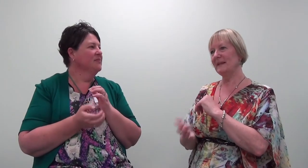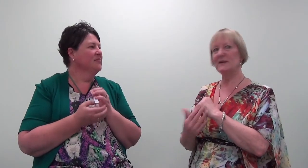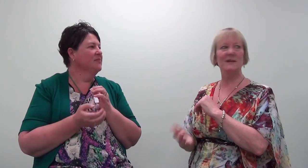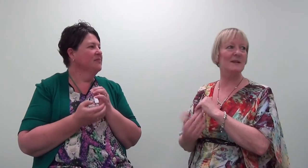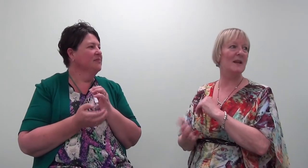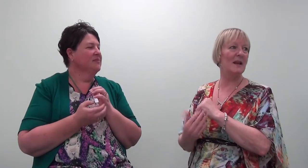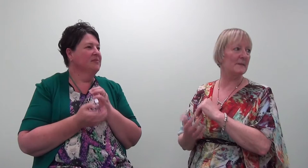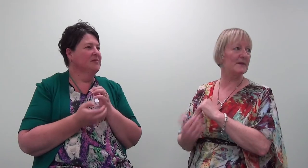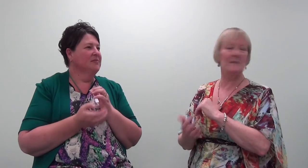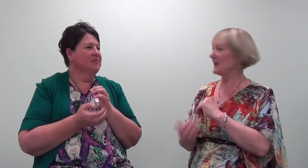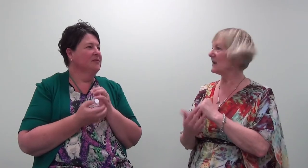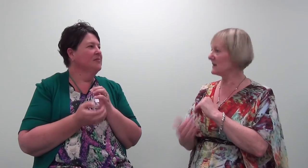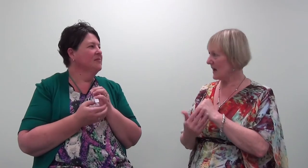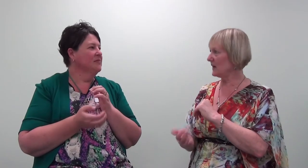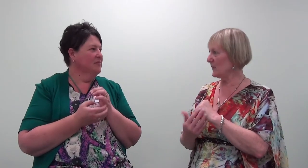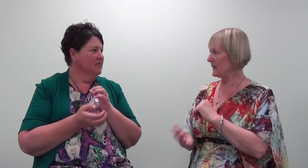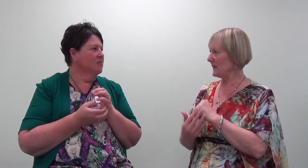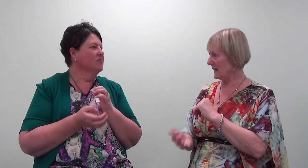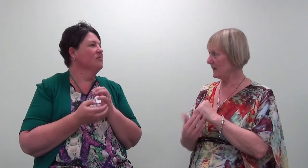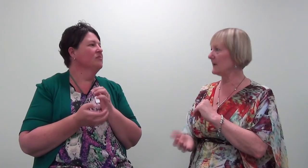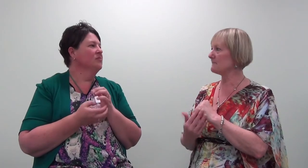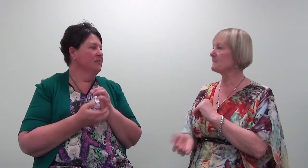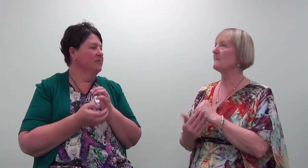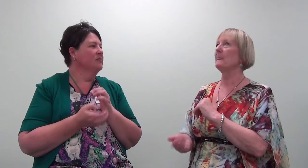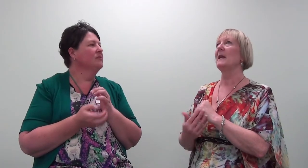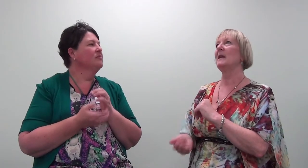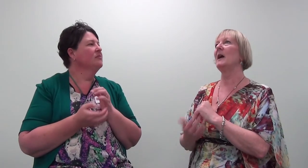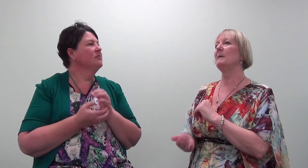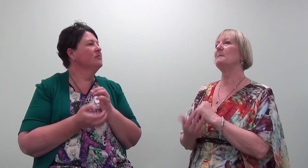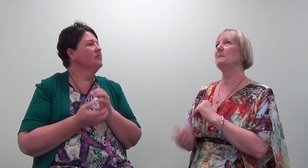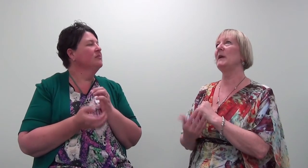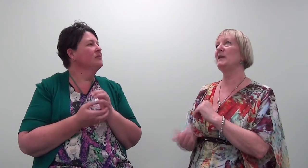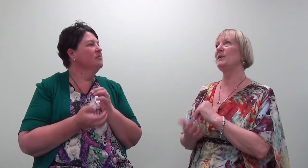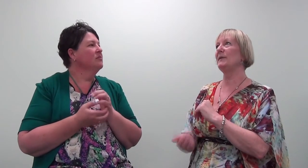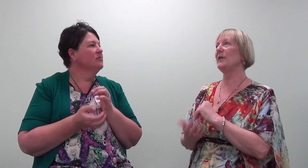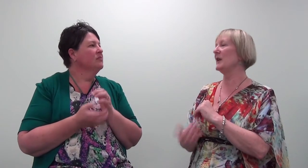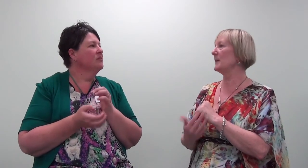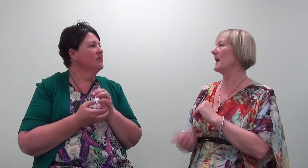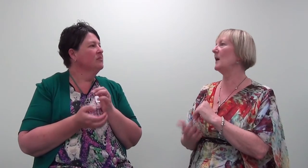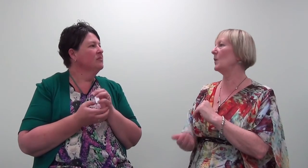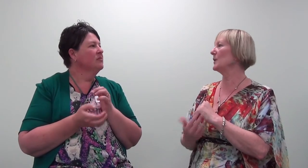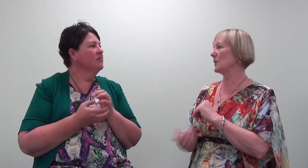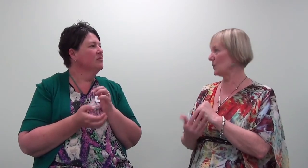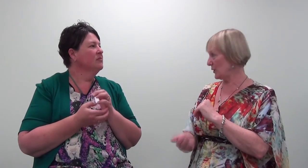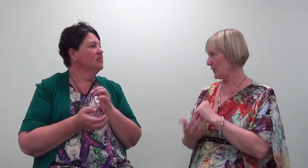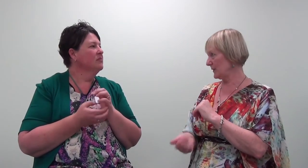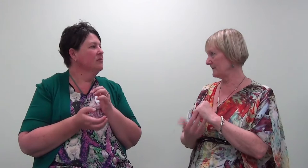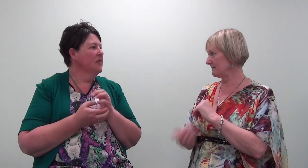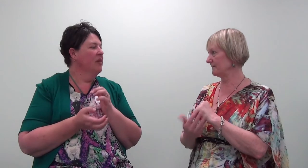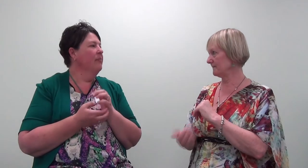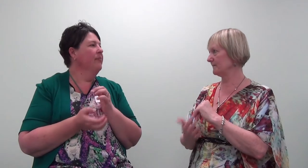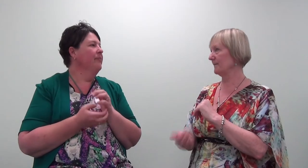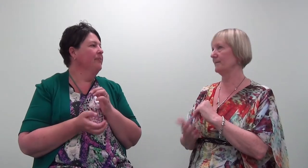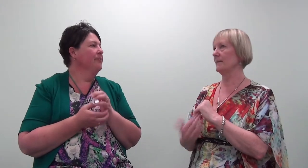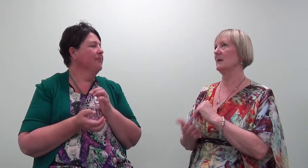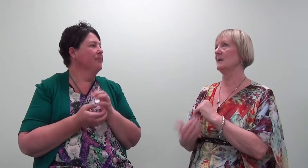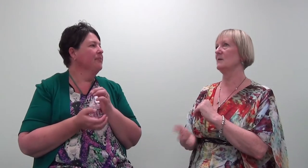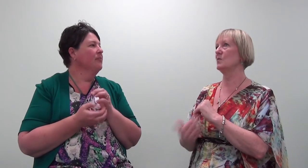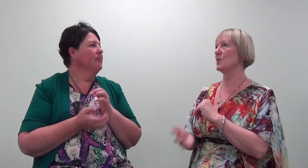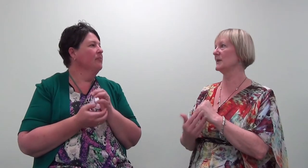So that's sneaking up, just meeting exactly where you are. Now, when you think about what you want to work on, what